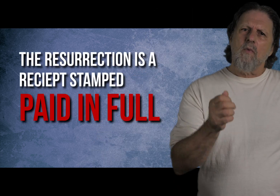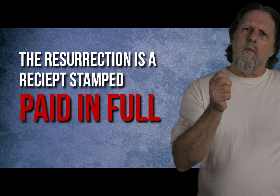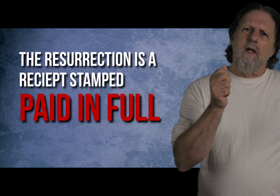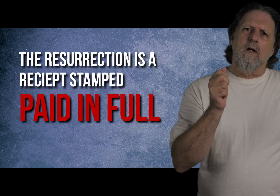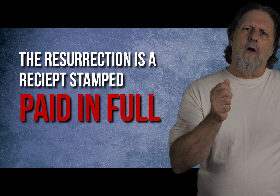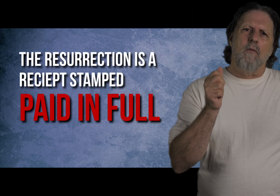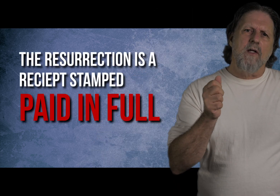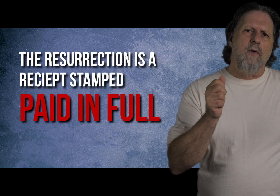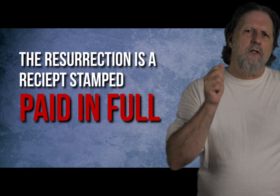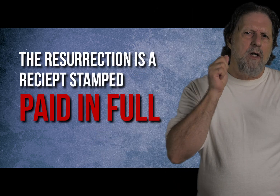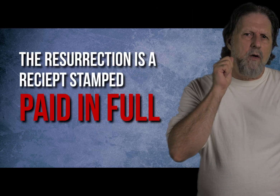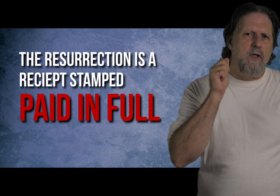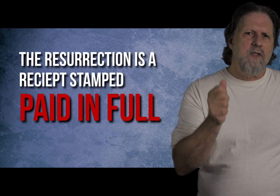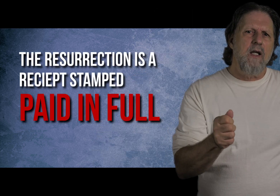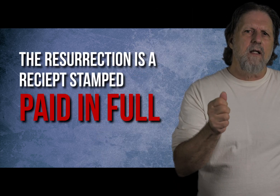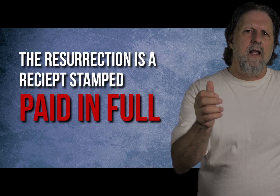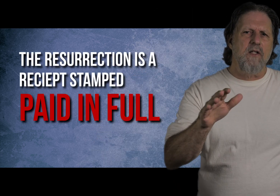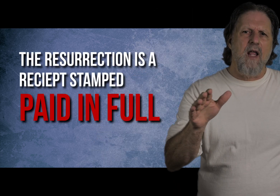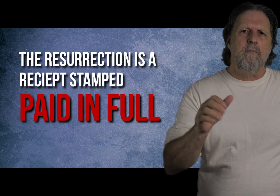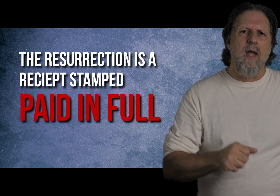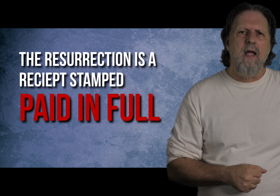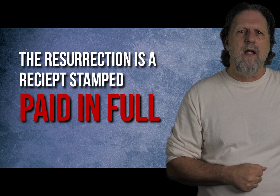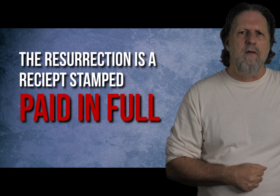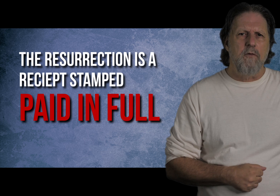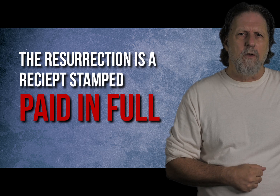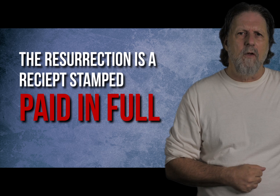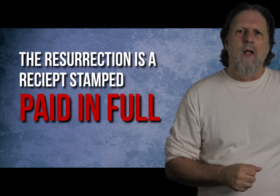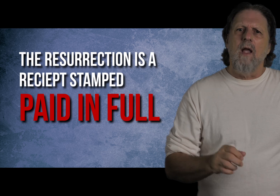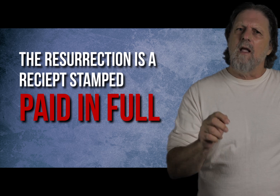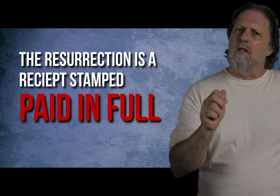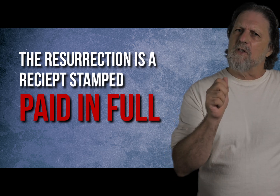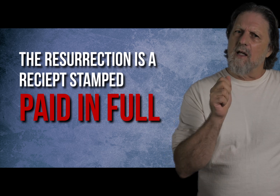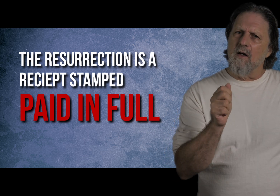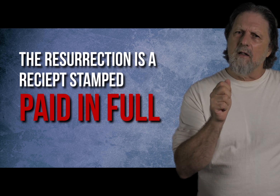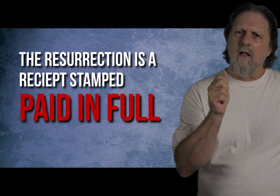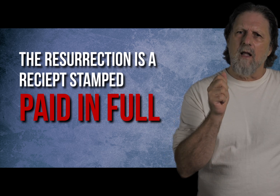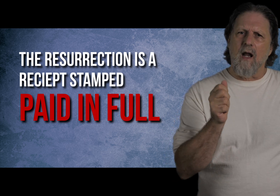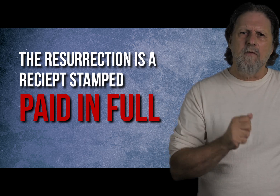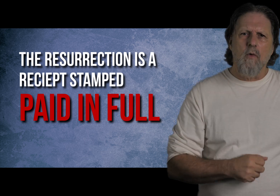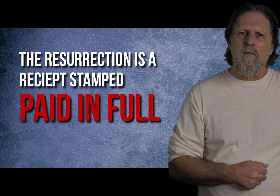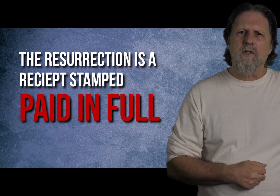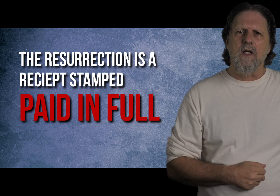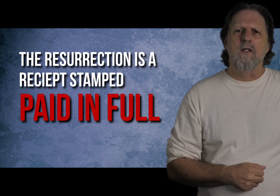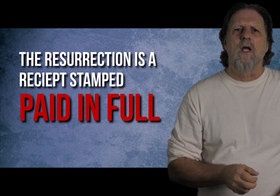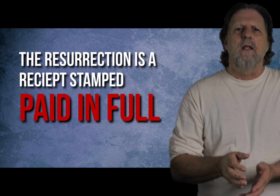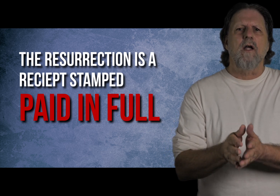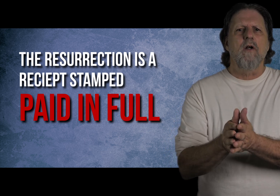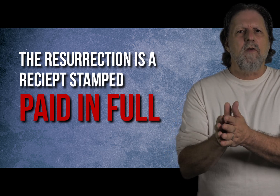why we can call the resurrection a receipt that is stamped paid in full. It is the guarantee that every one of our sins that could have